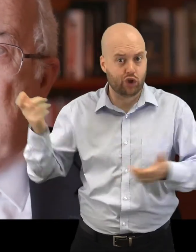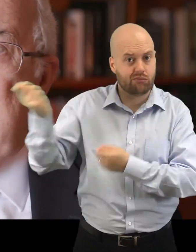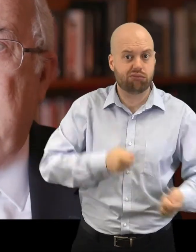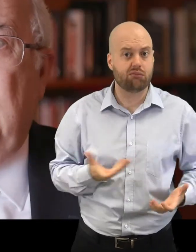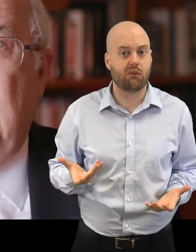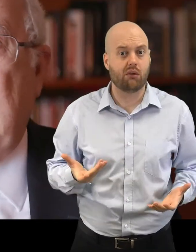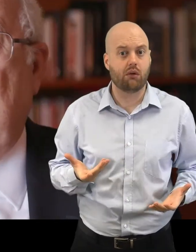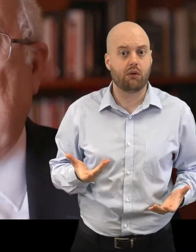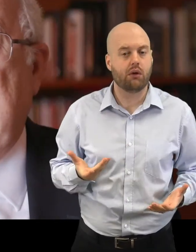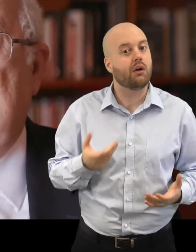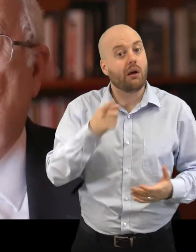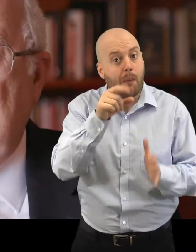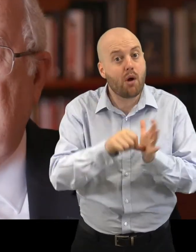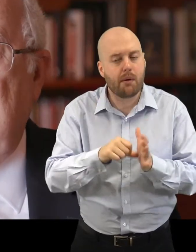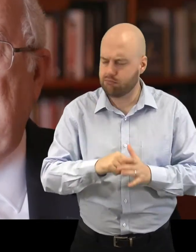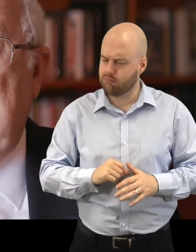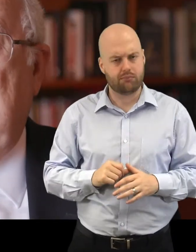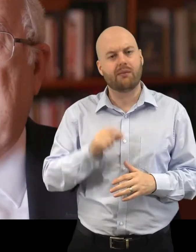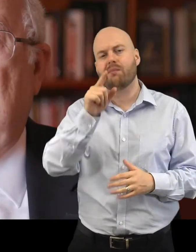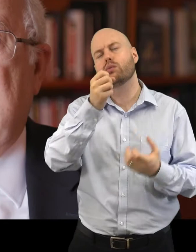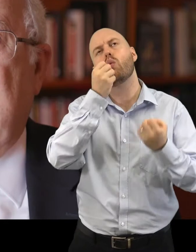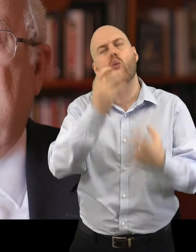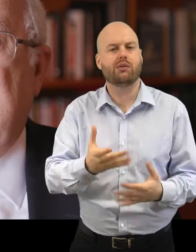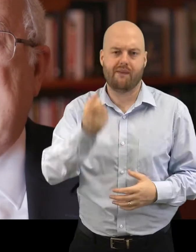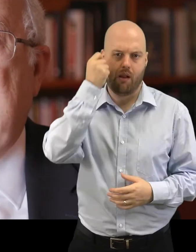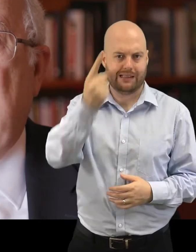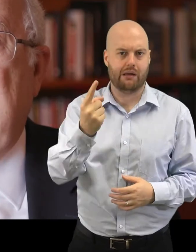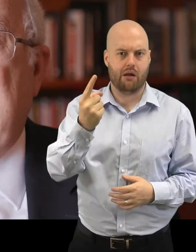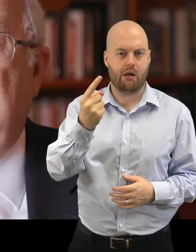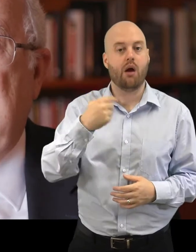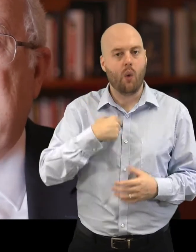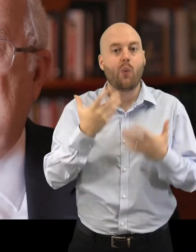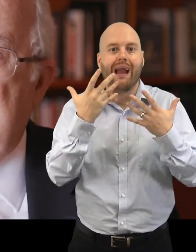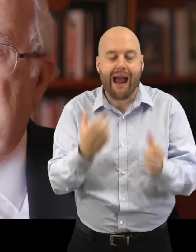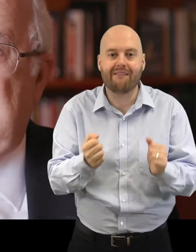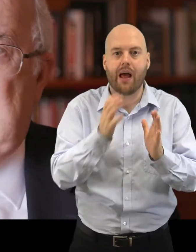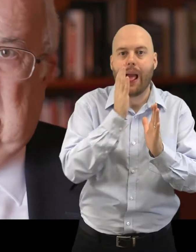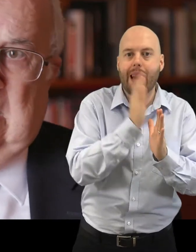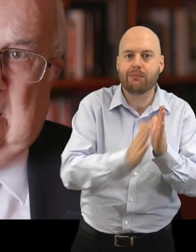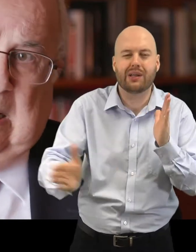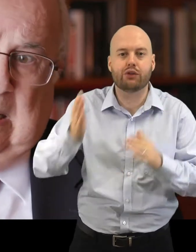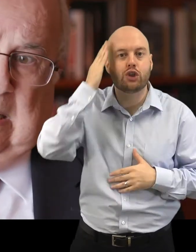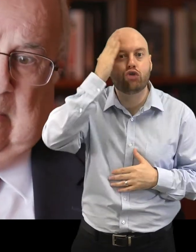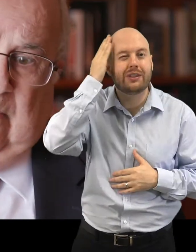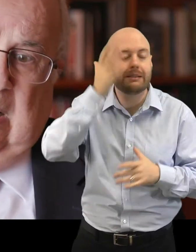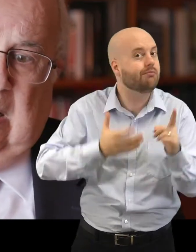problem? Not at all. It is wonderful, because for the first time we have a librarian's dream that I can make